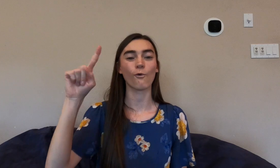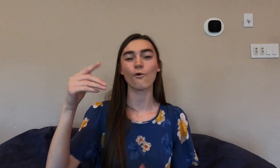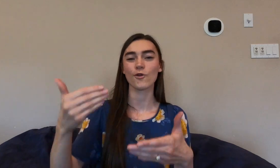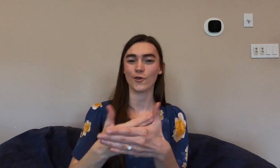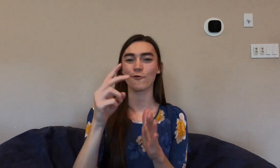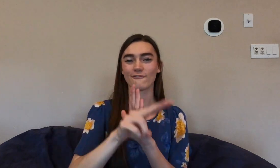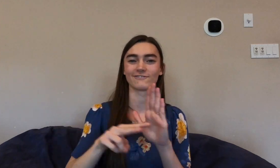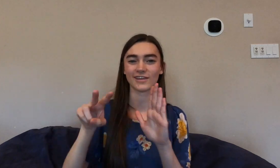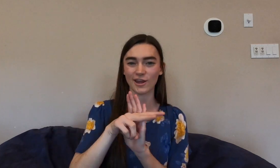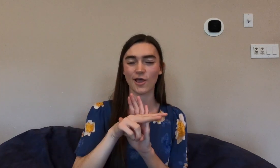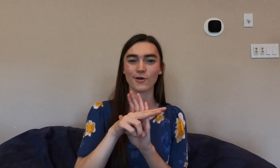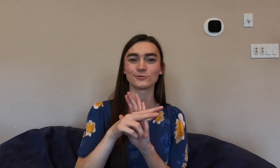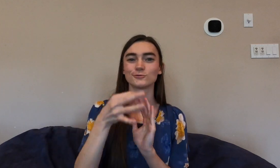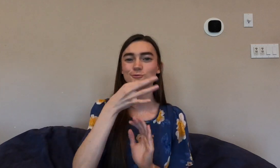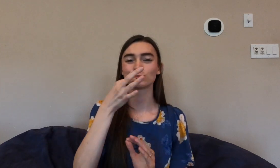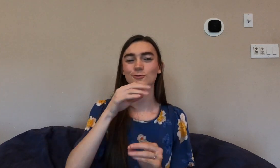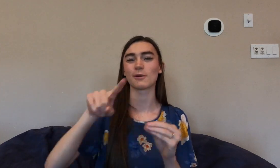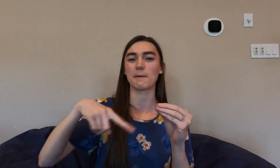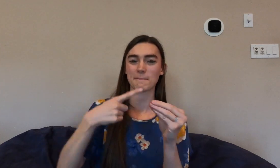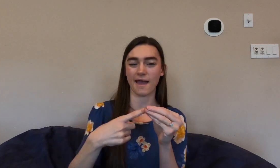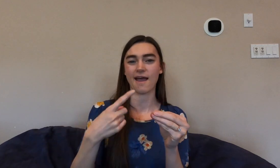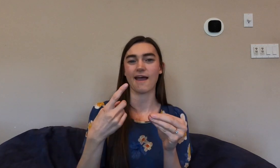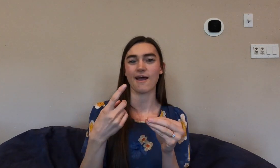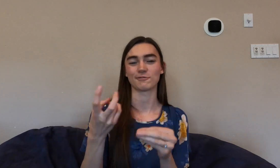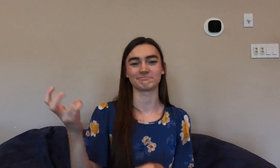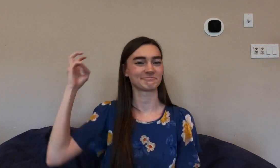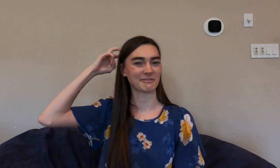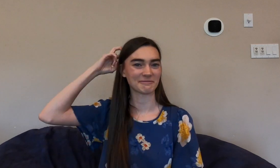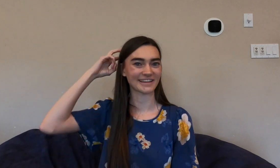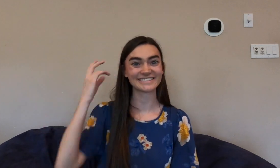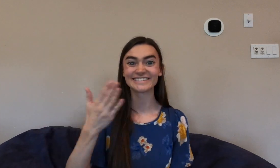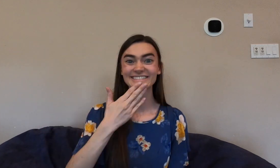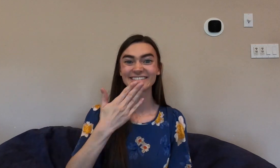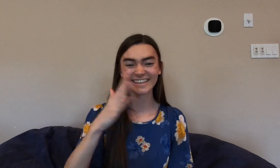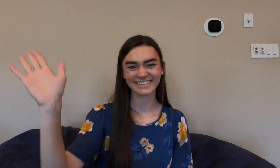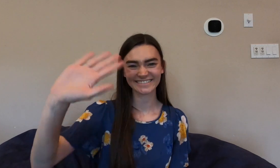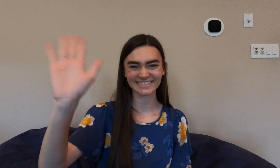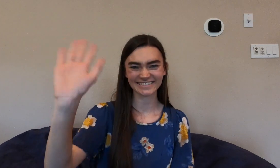for new videos soon about cochlear implants. Thanks. Bye.